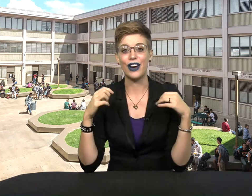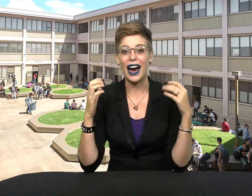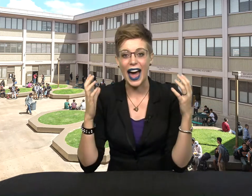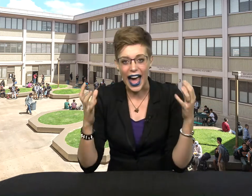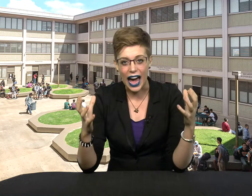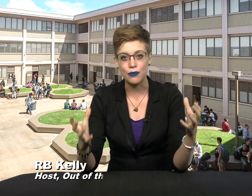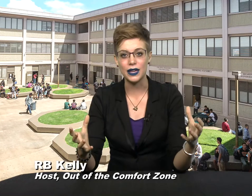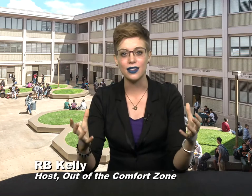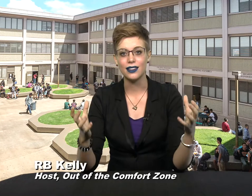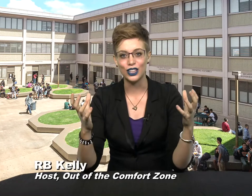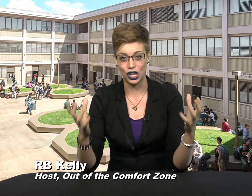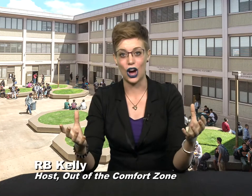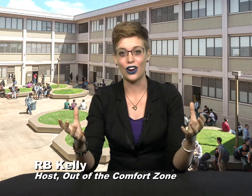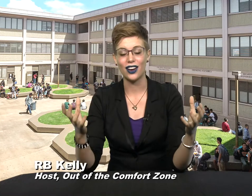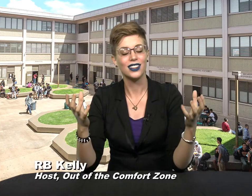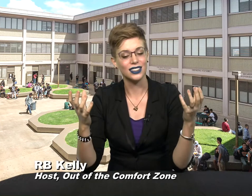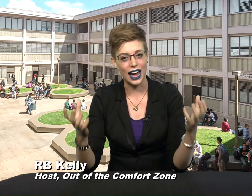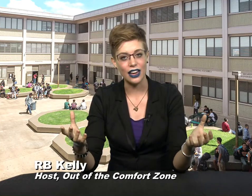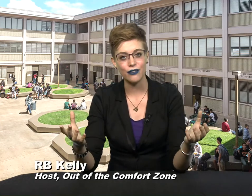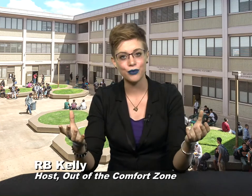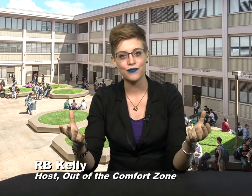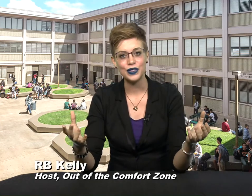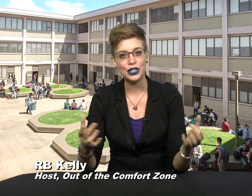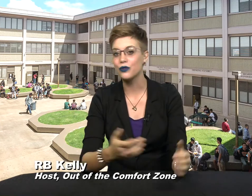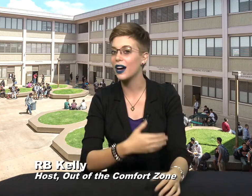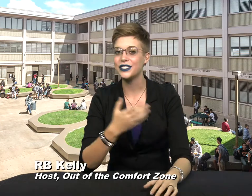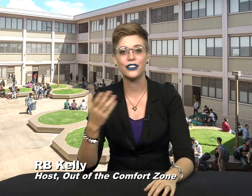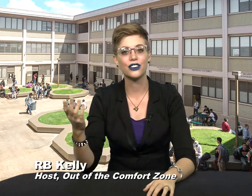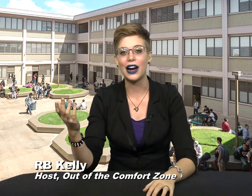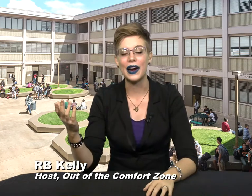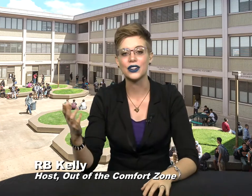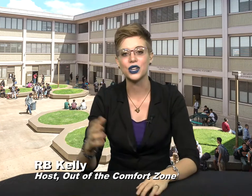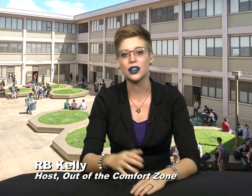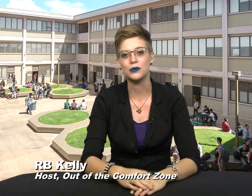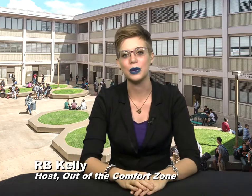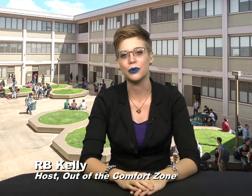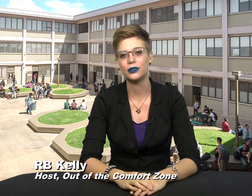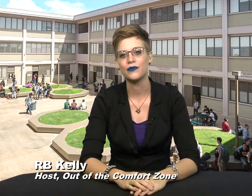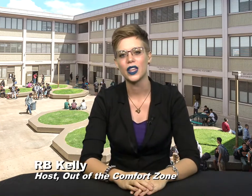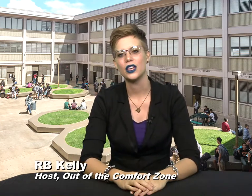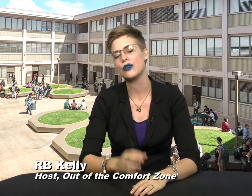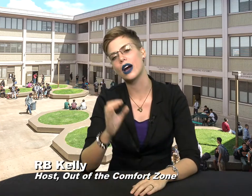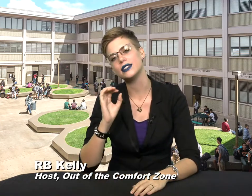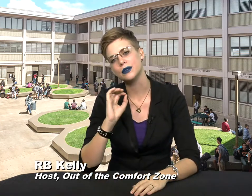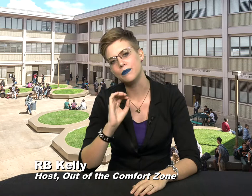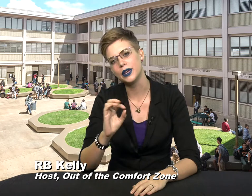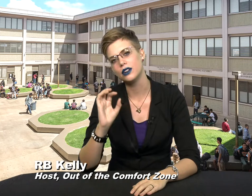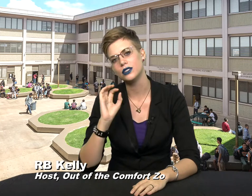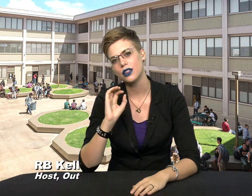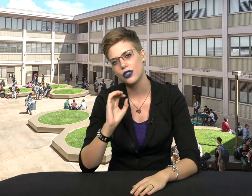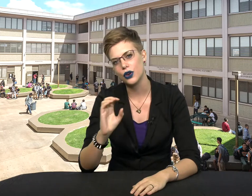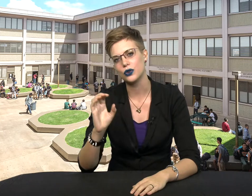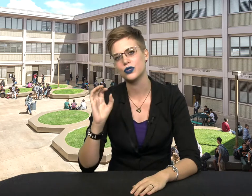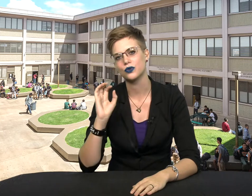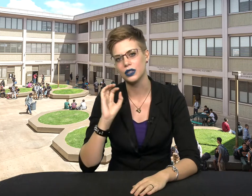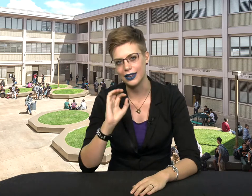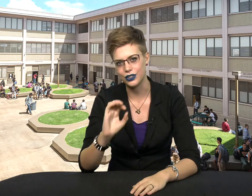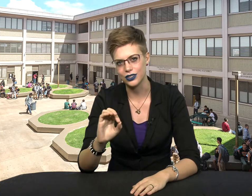a happy, long life, you've got to figure out how to talk to people. You've got to build those relationships.